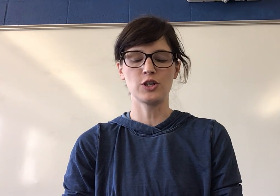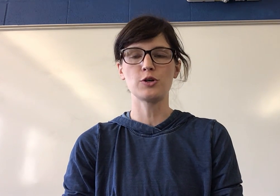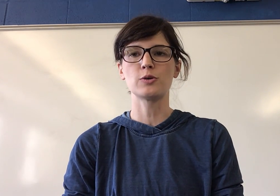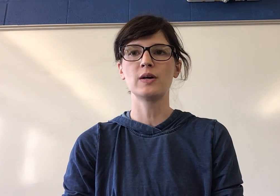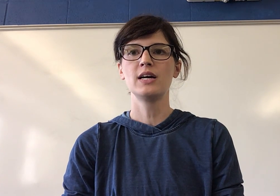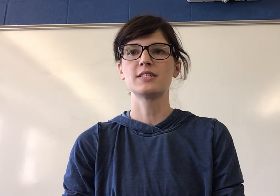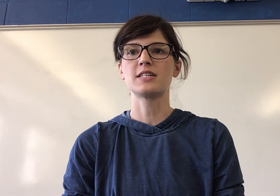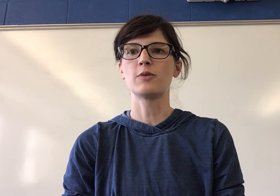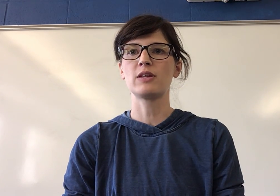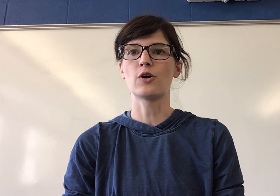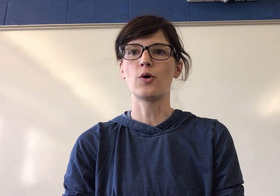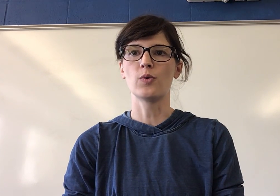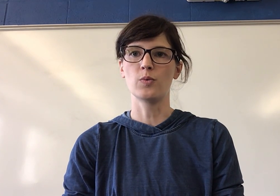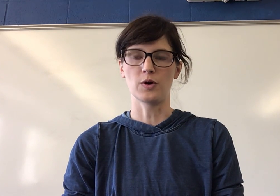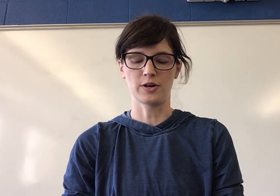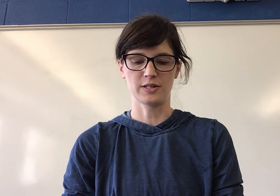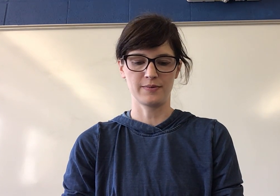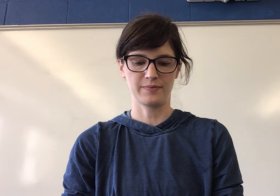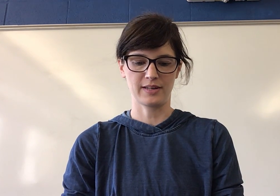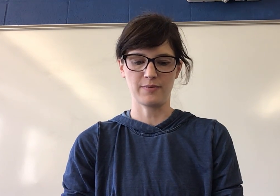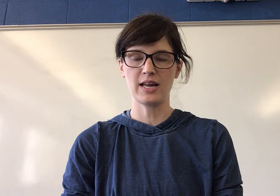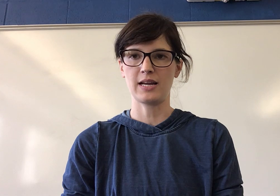you to tell me the whole word. Get ready.